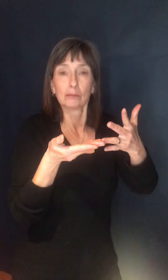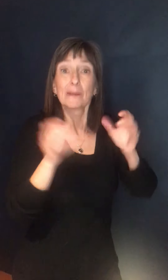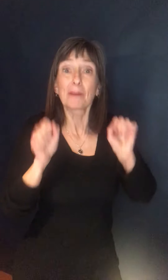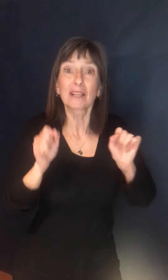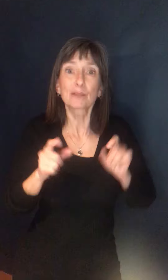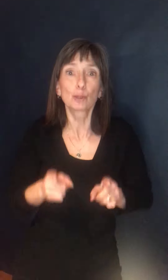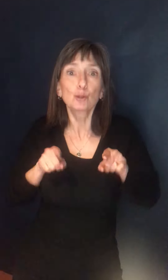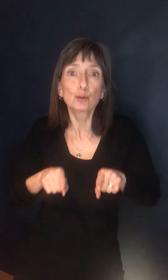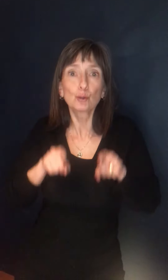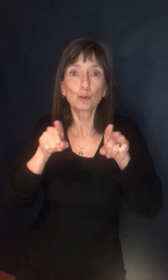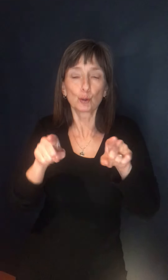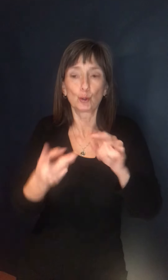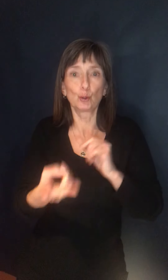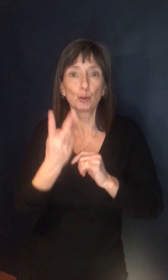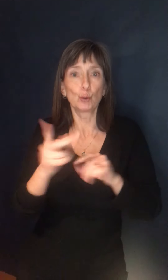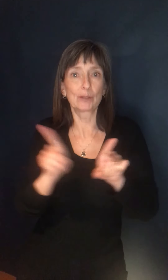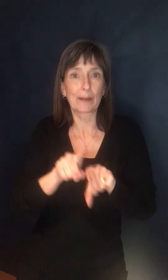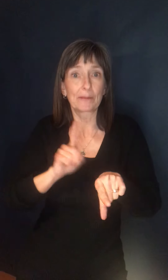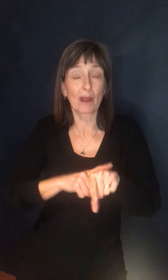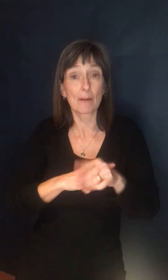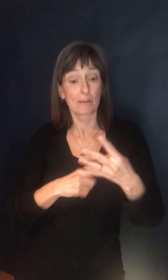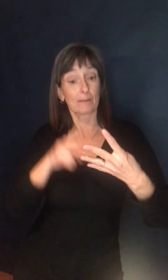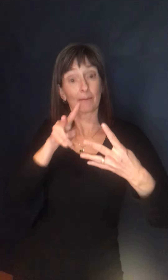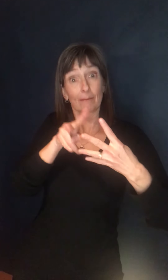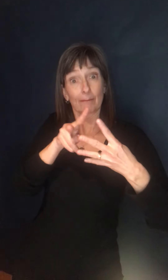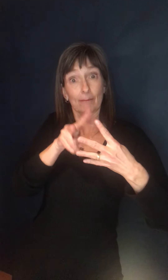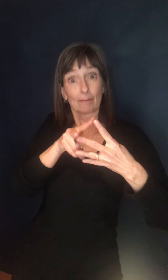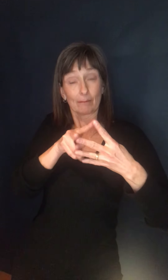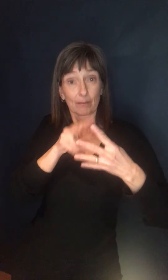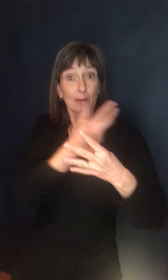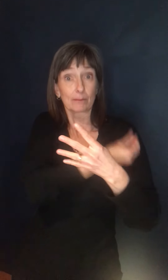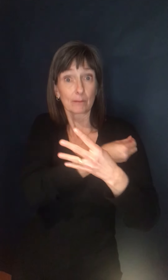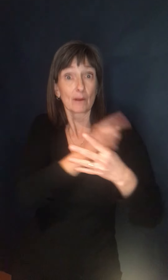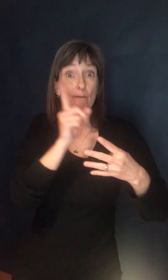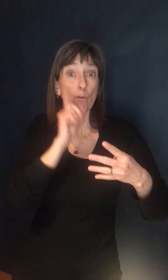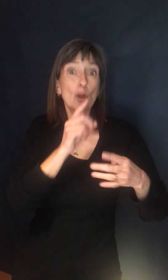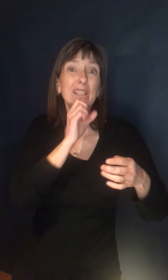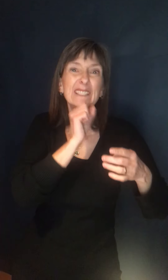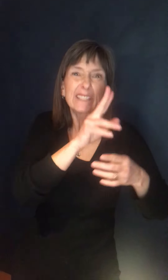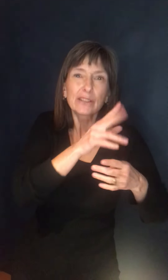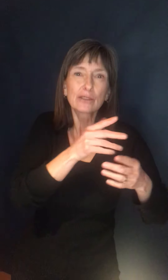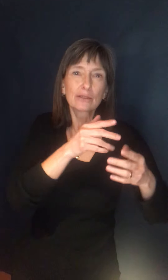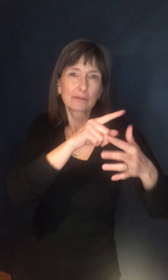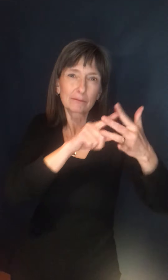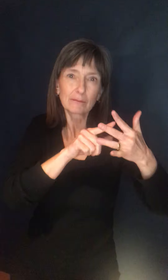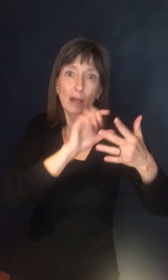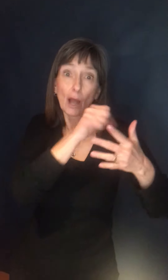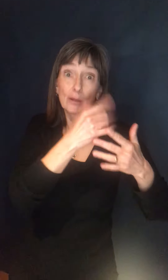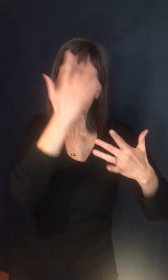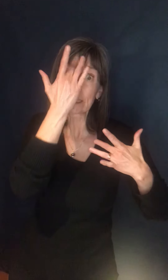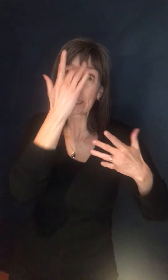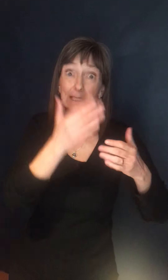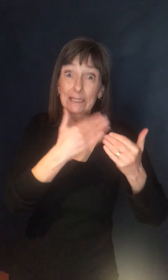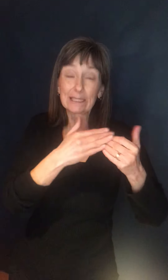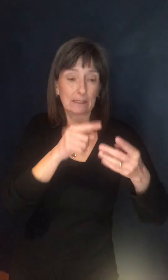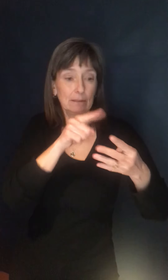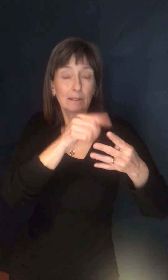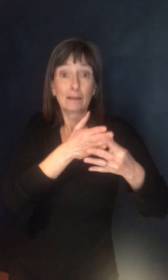happening. Um, but that generally speaking, that is the hierarchy that we're moving through. Thank you. That's the advice.